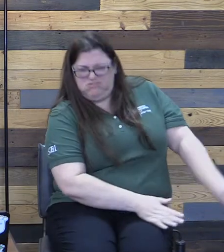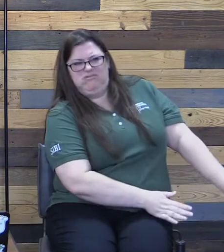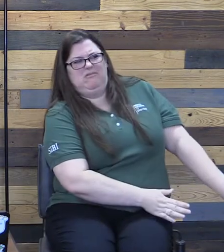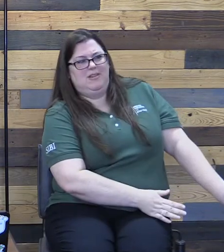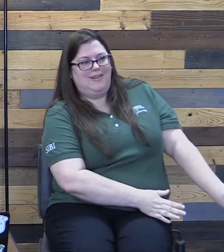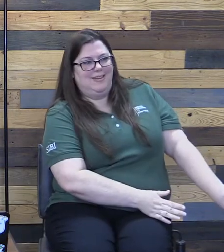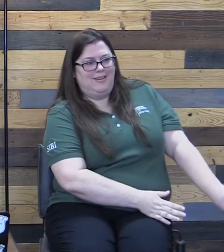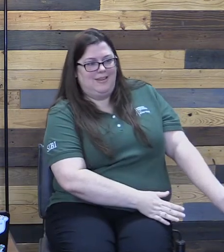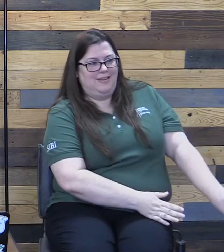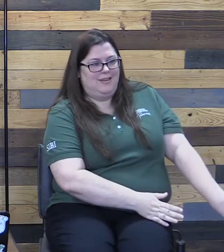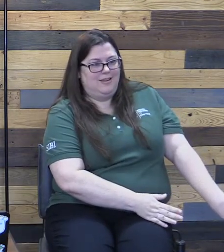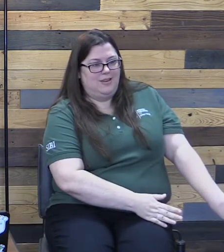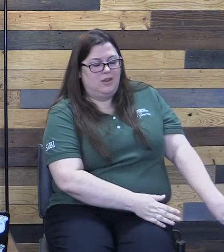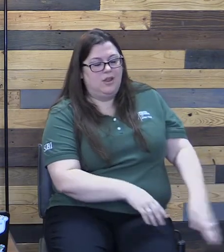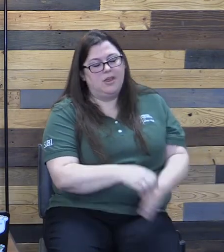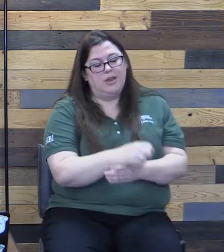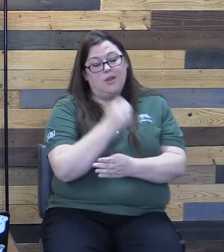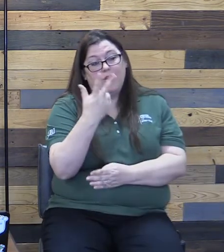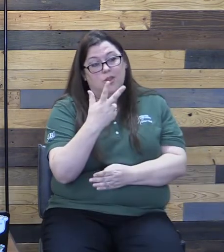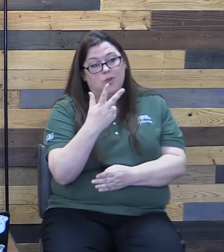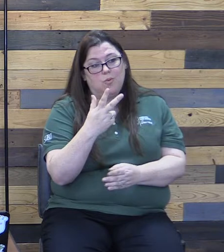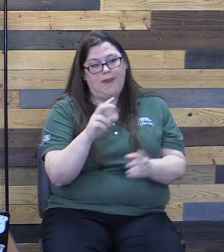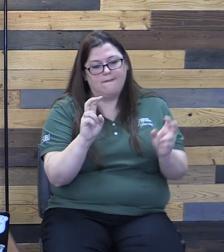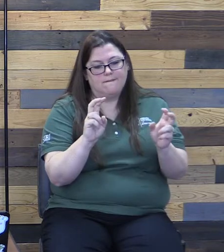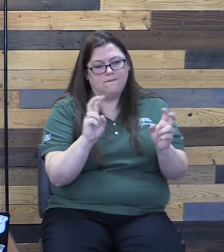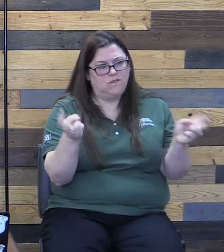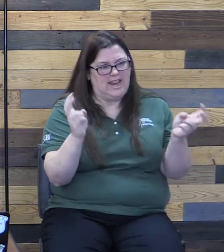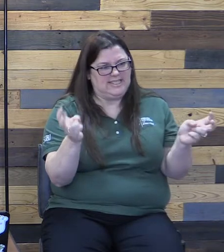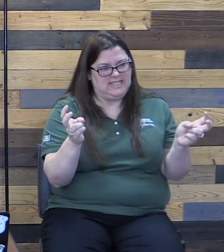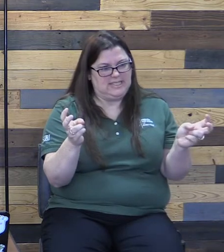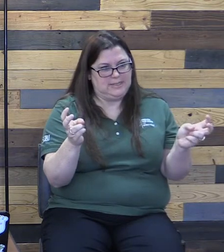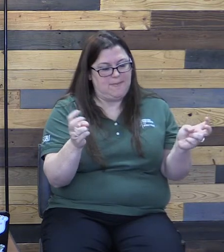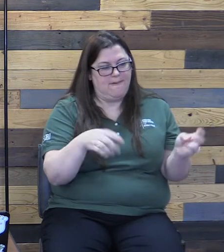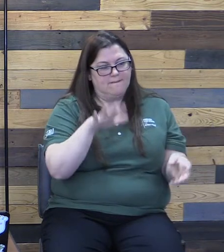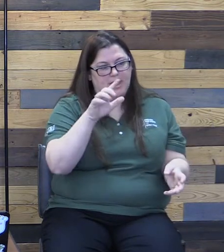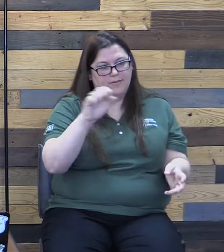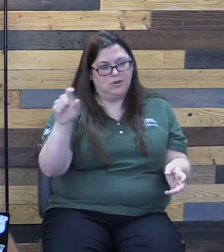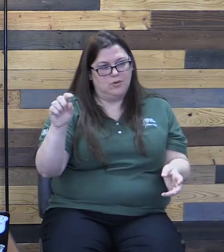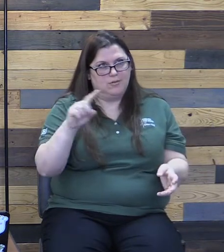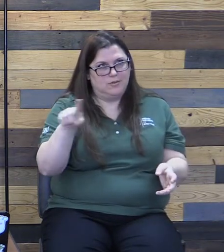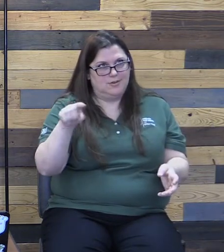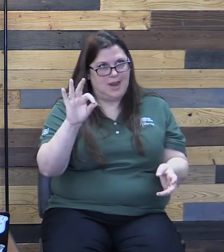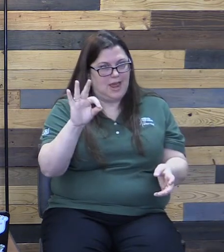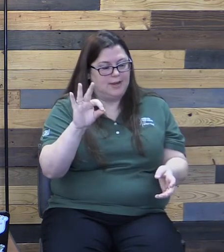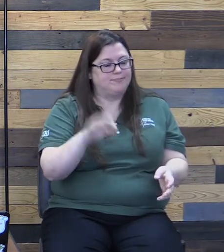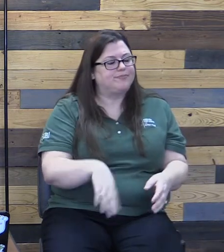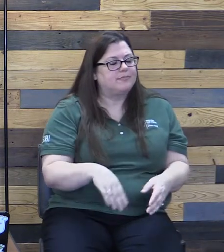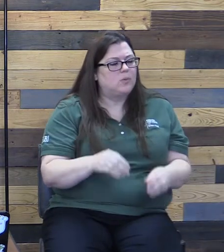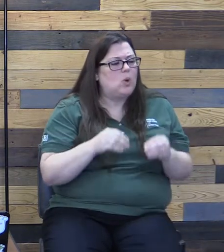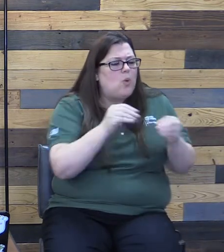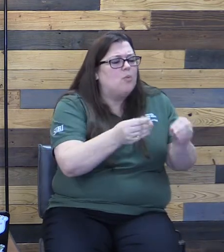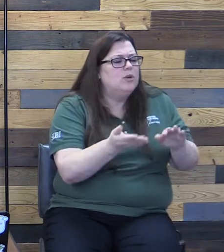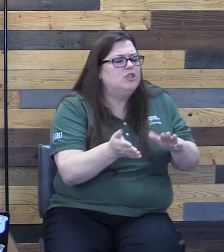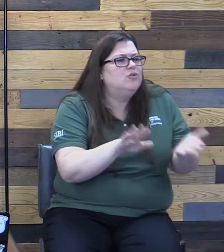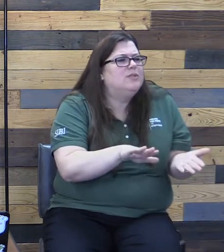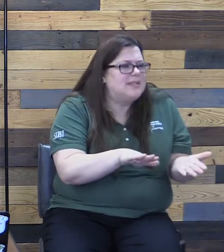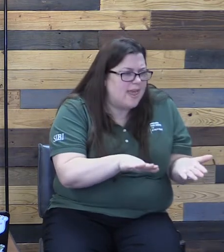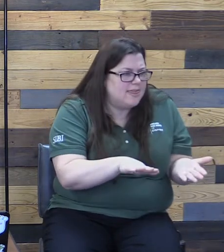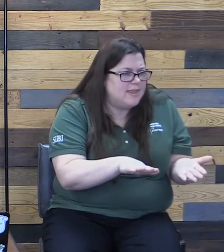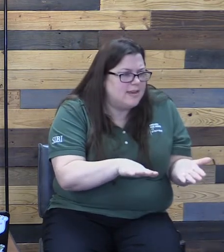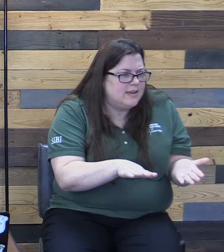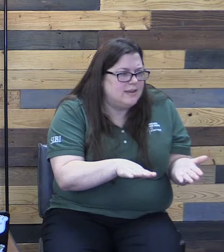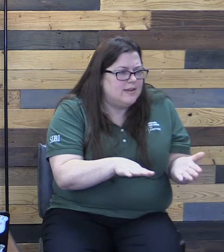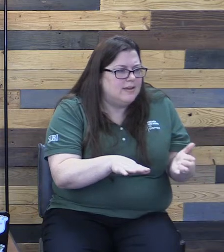passage, from 5 to 9. It says, put to death, get rid of, strip